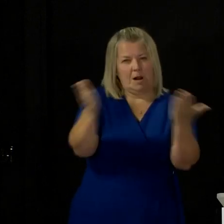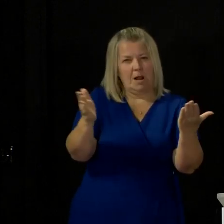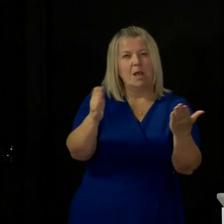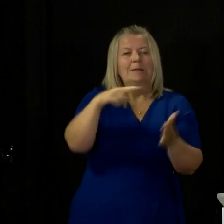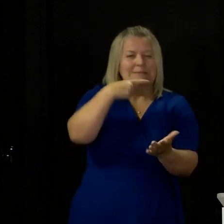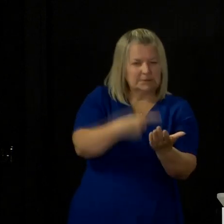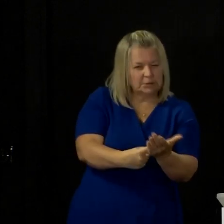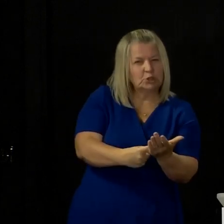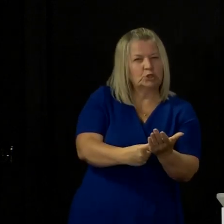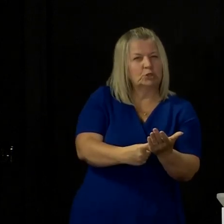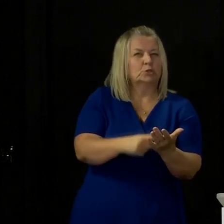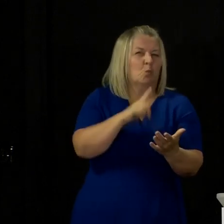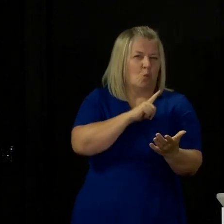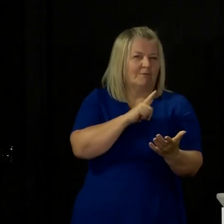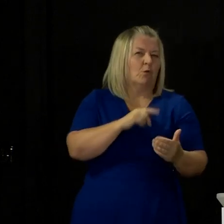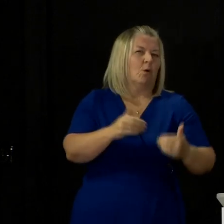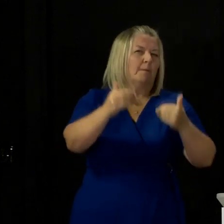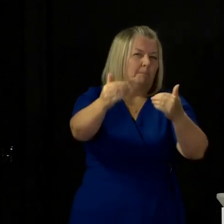basis of them is